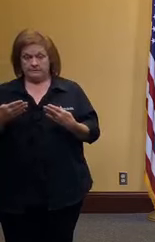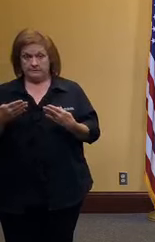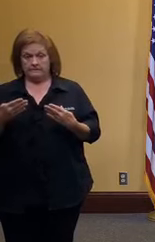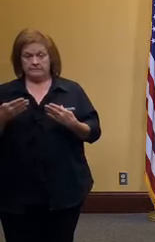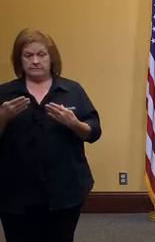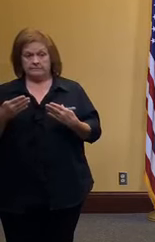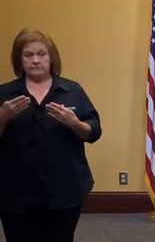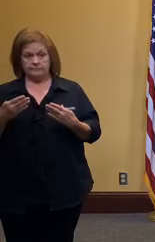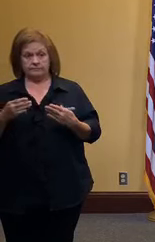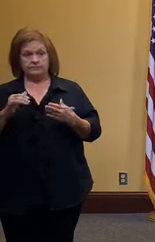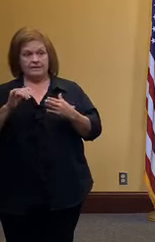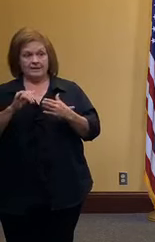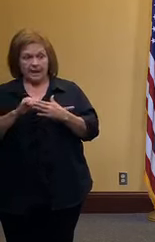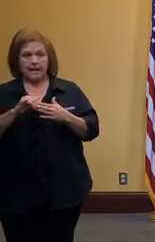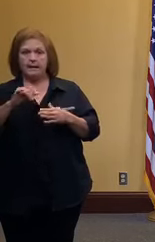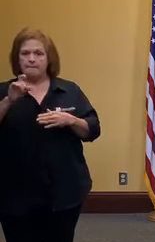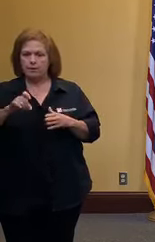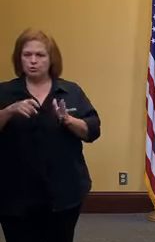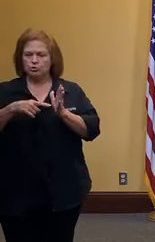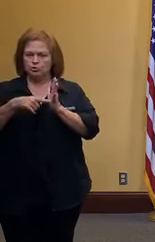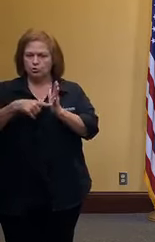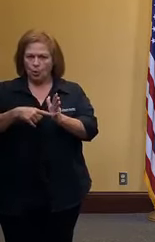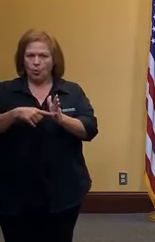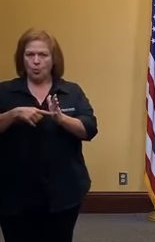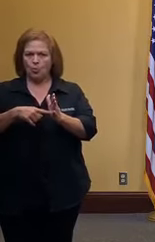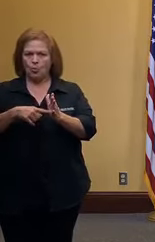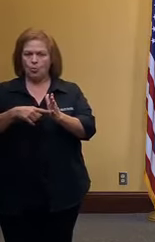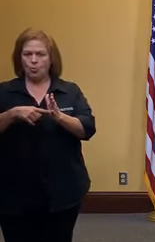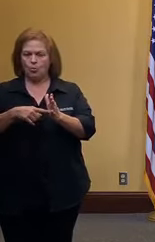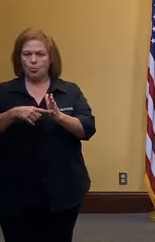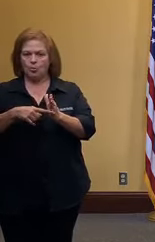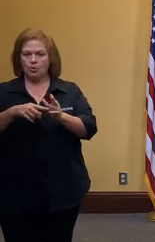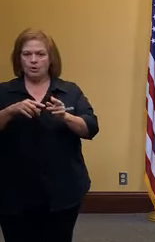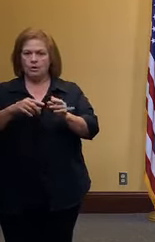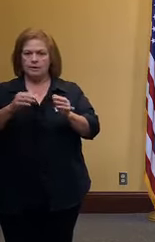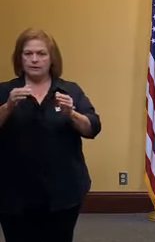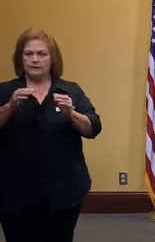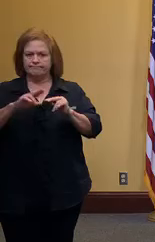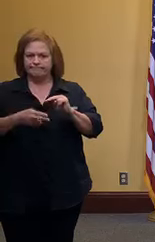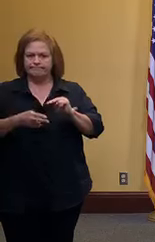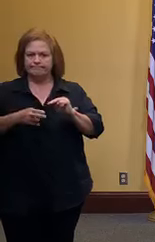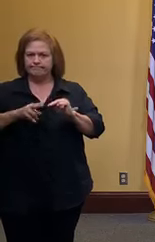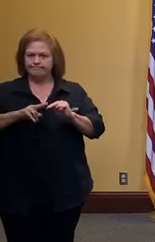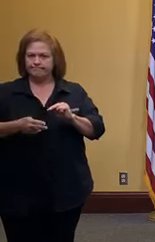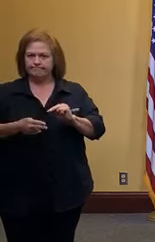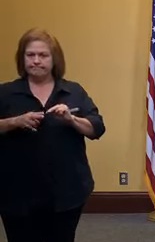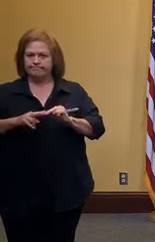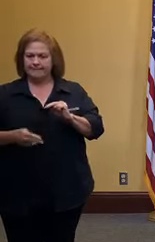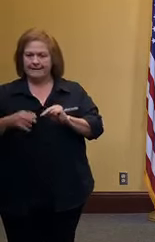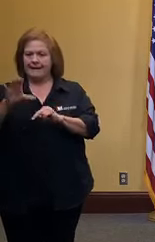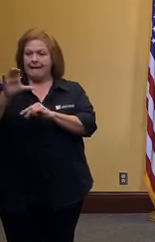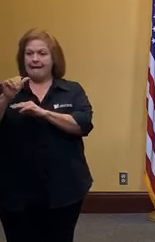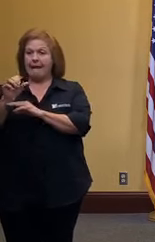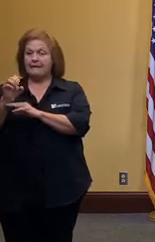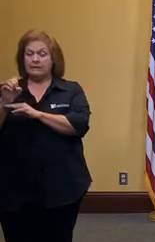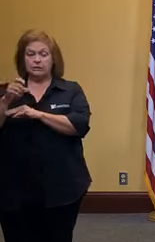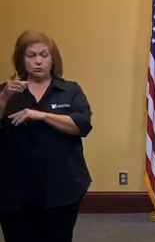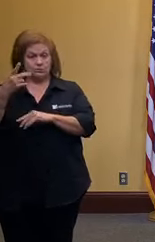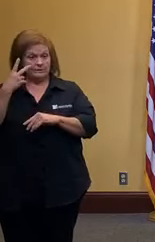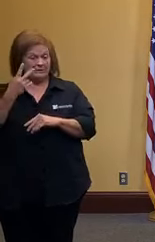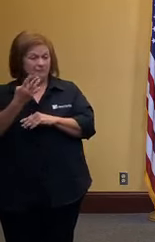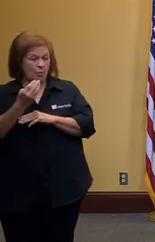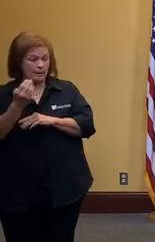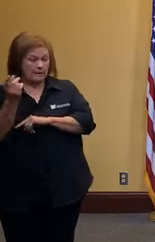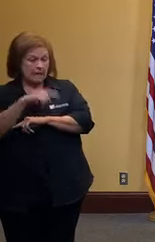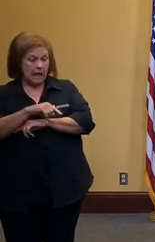sustained decline in new cases over a period of time the you've heard 14 days